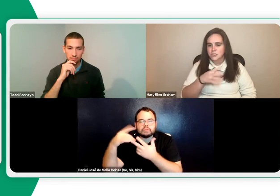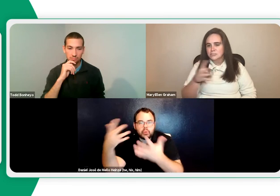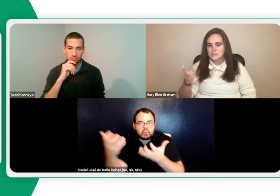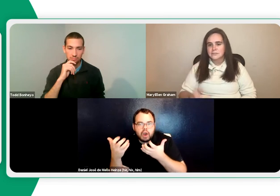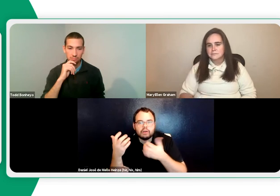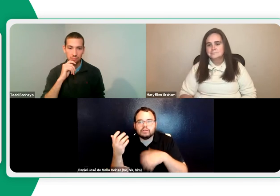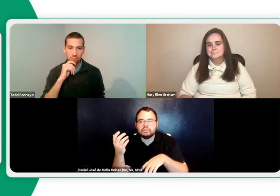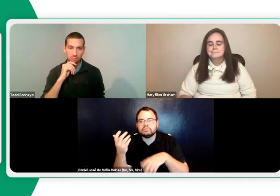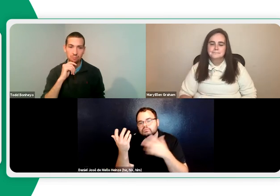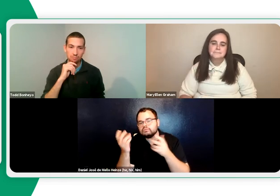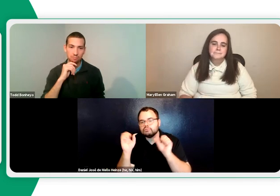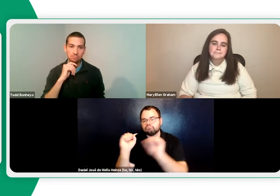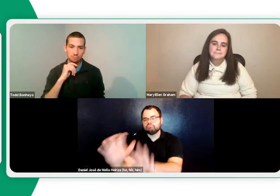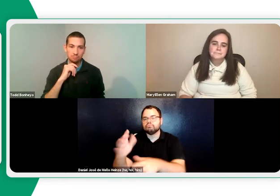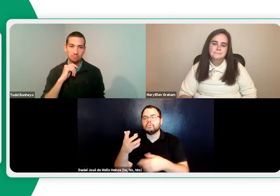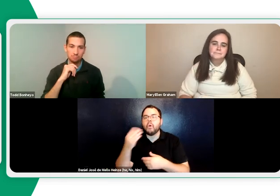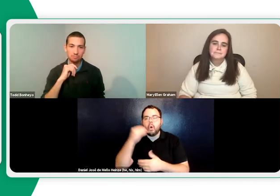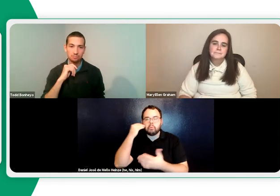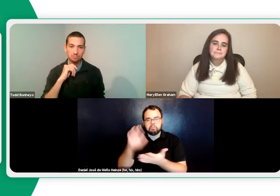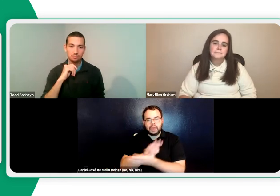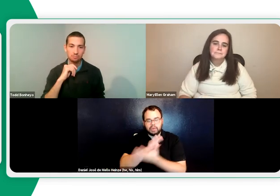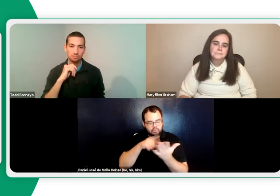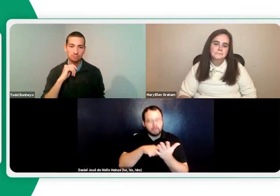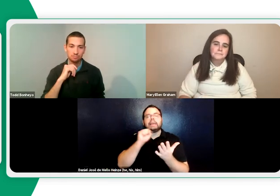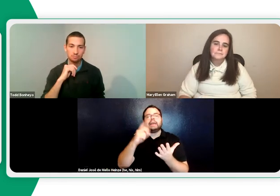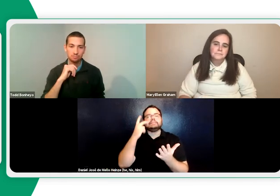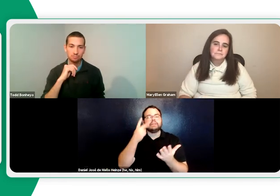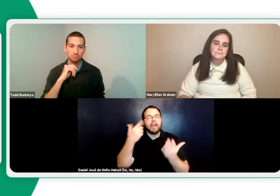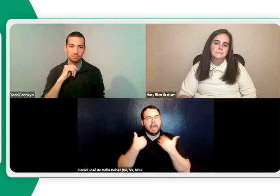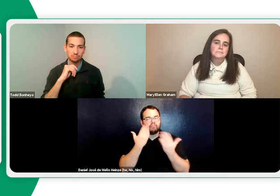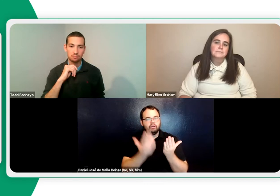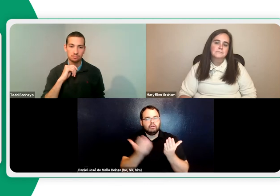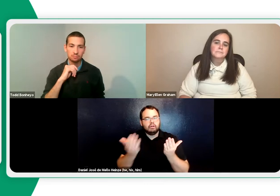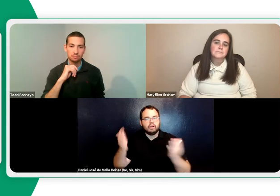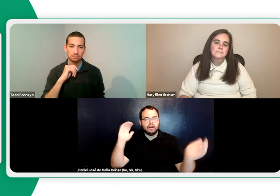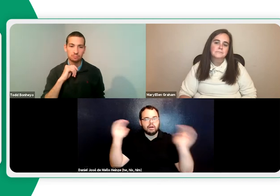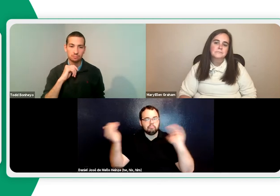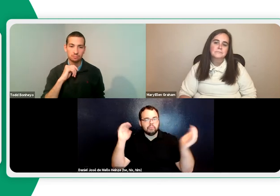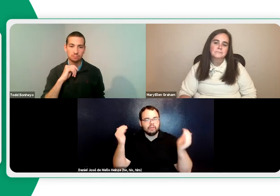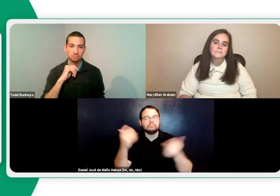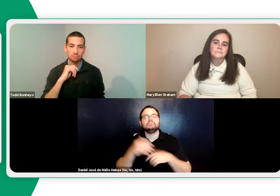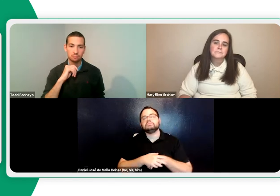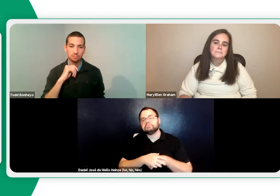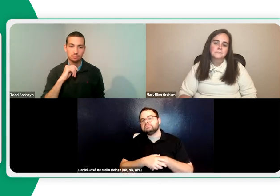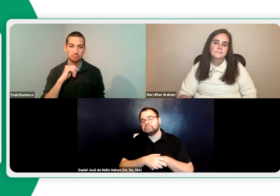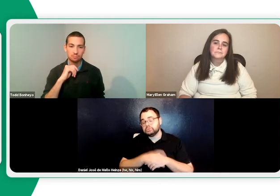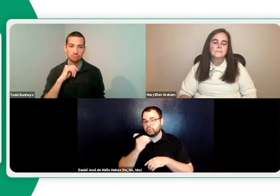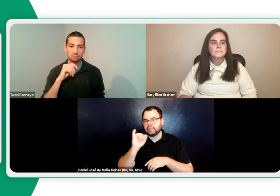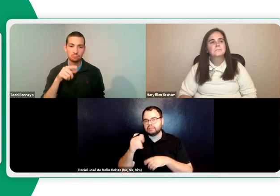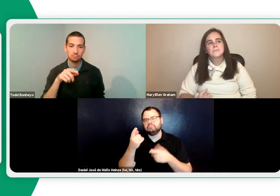cost. And I can give you three different choices here. Make a spreadsheet too. Right. And then they can lay those out and